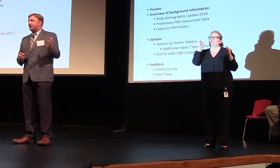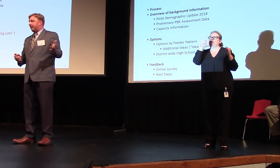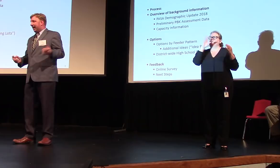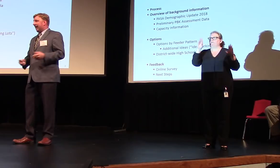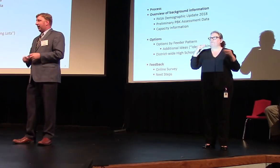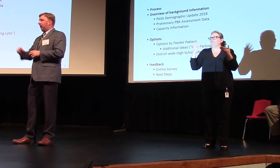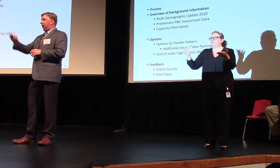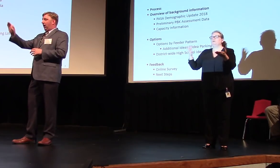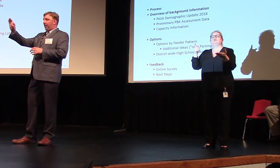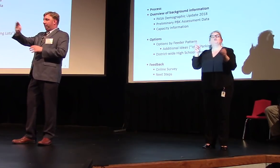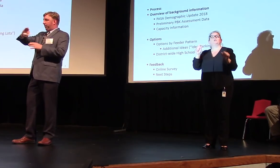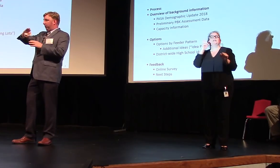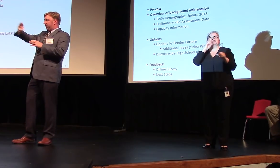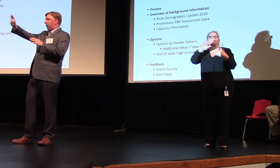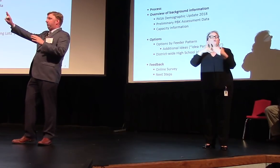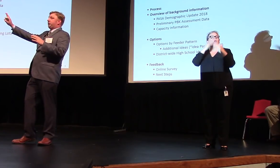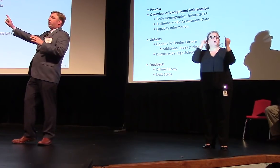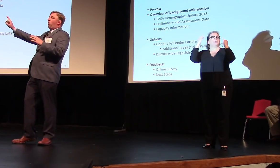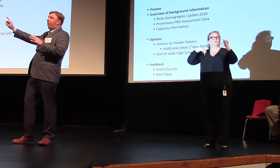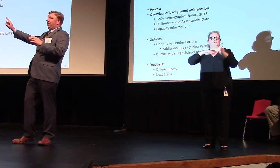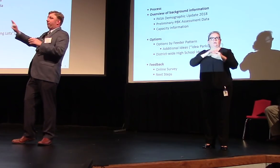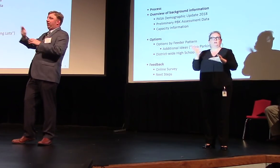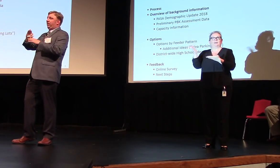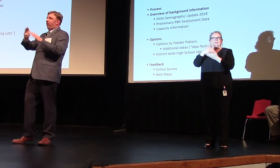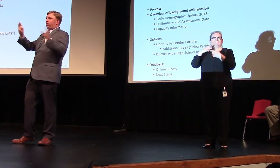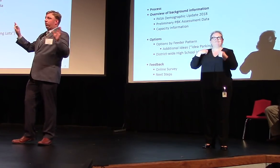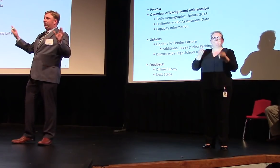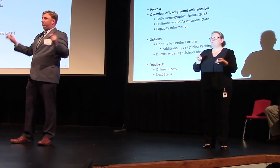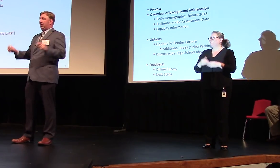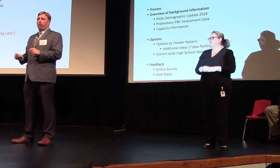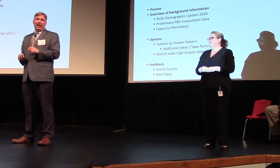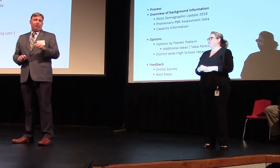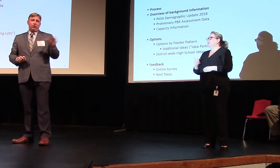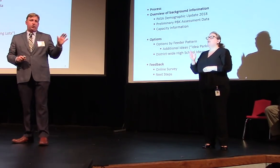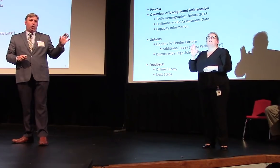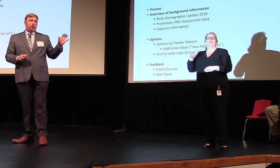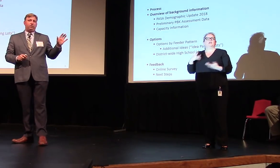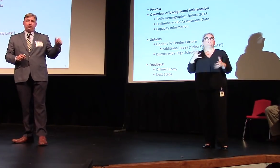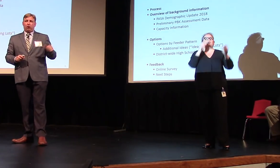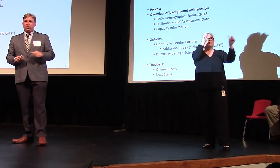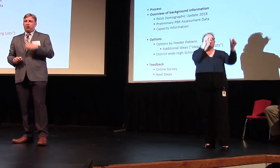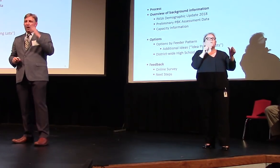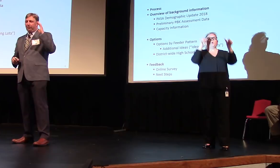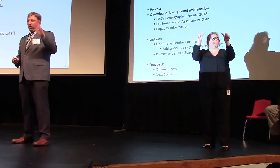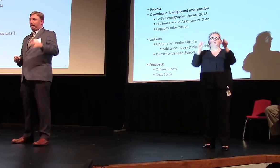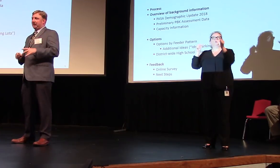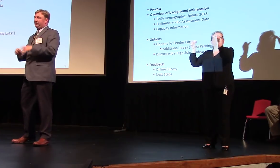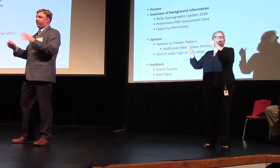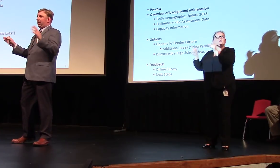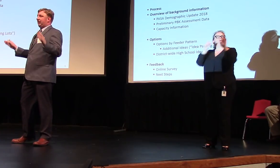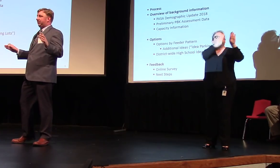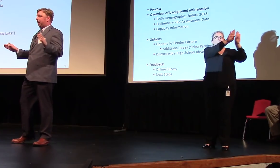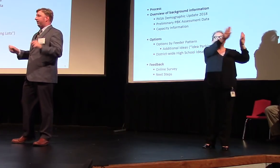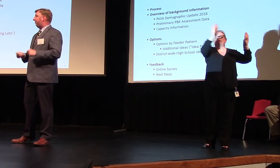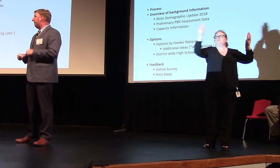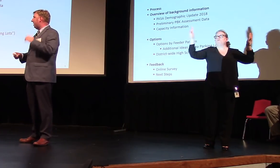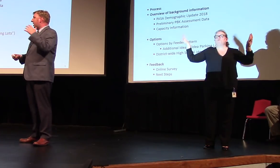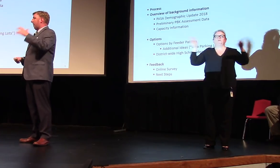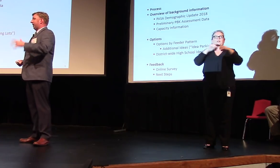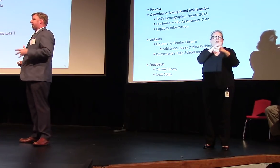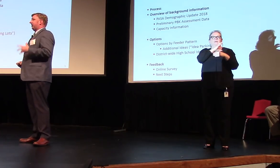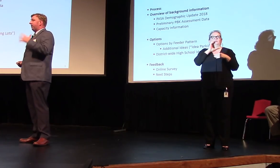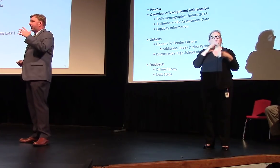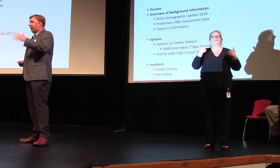we've collected to date posted almost like wallpaper out of the auditorium. We probably have close to 100 flip charts that all have all kinds of different ideas on them.